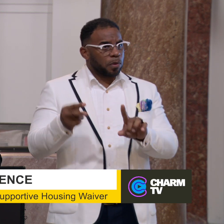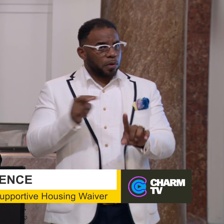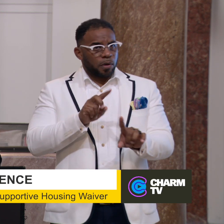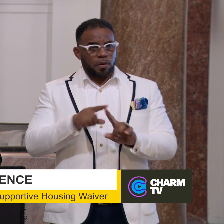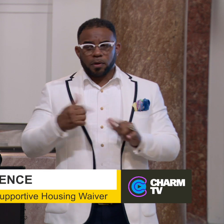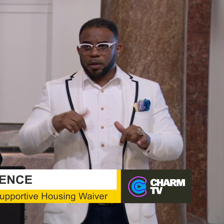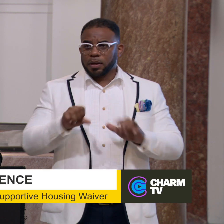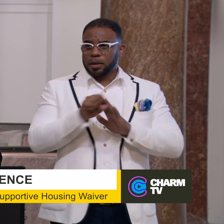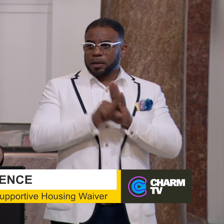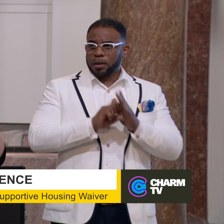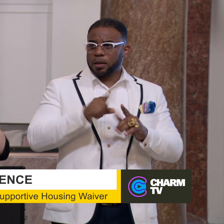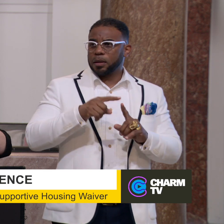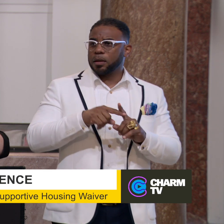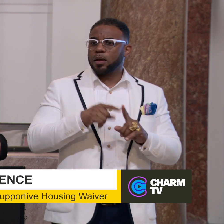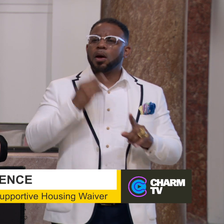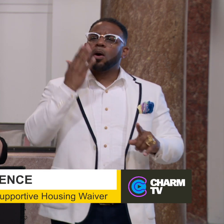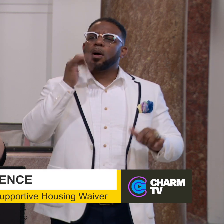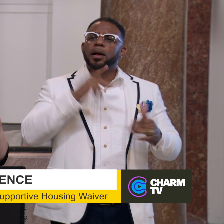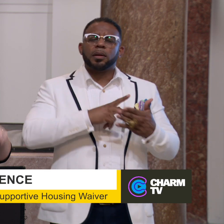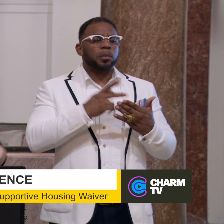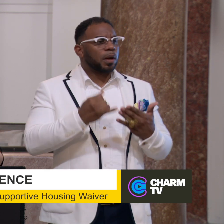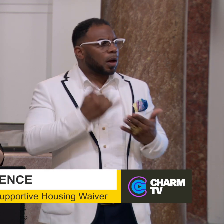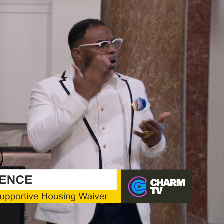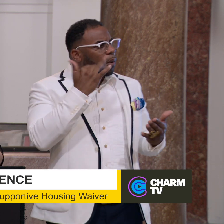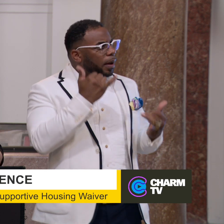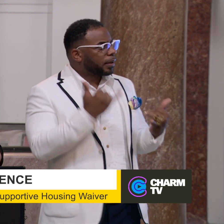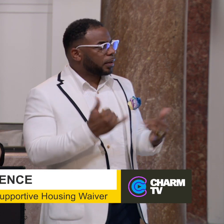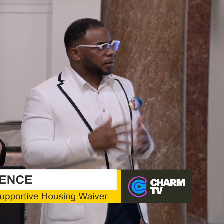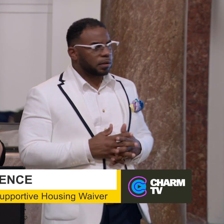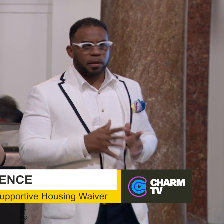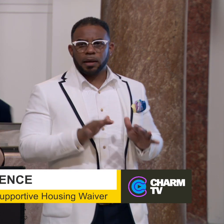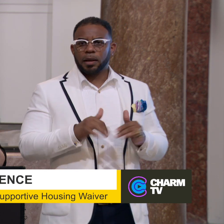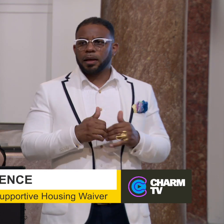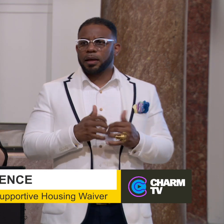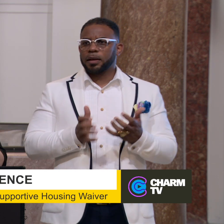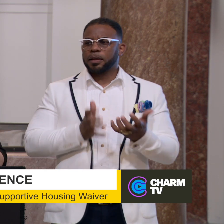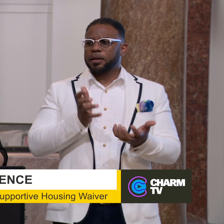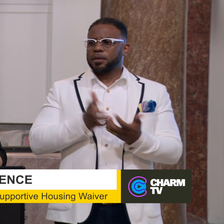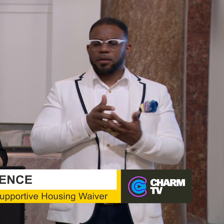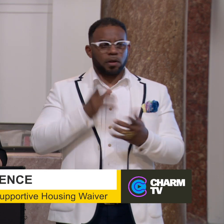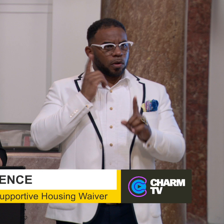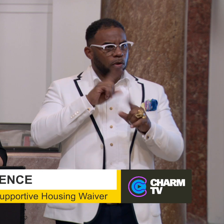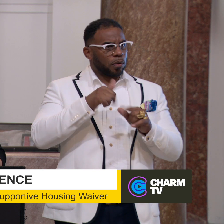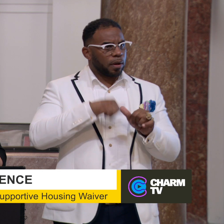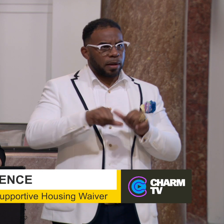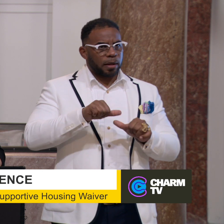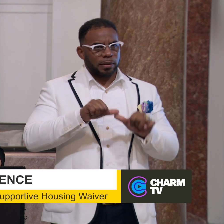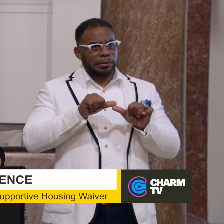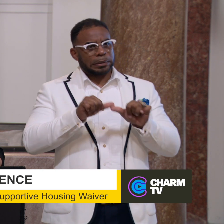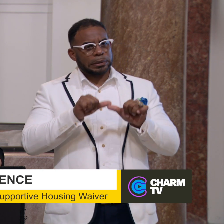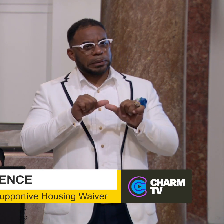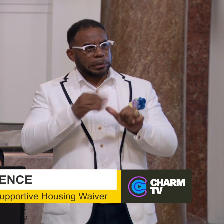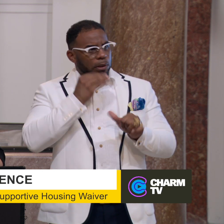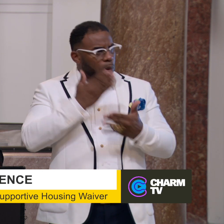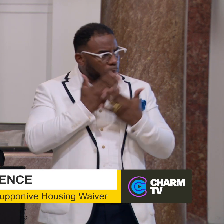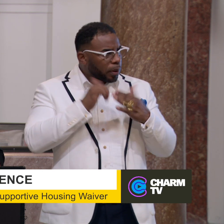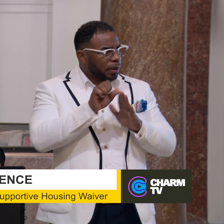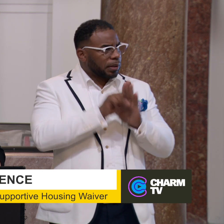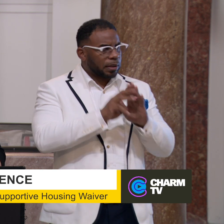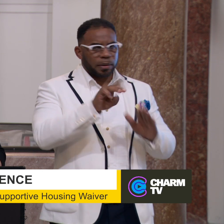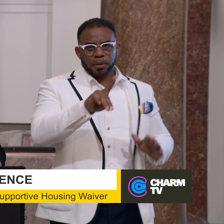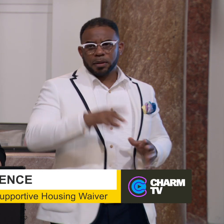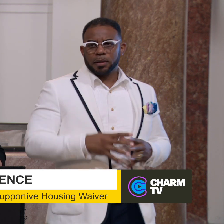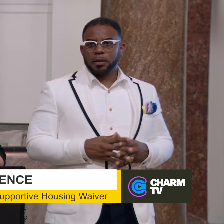from us at the state about why this project, why now, and how does it fit into our goals around ending chronic homelessness in the state of Maryland.